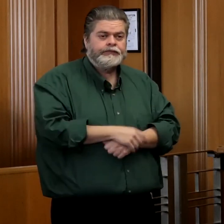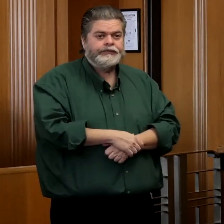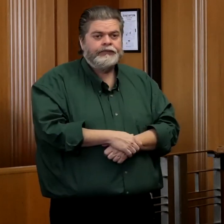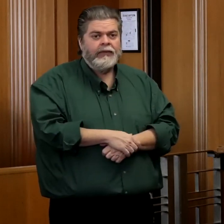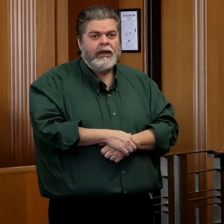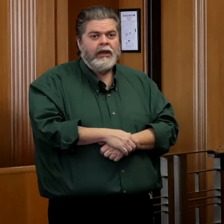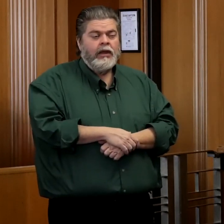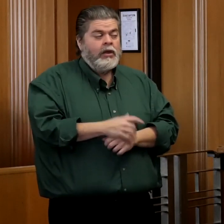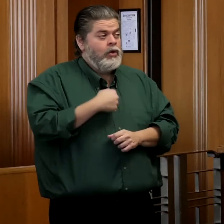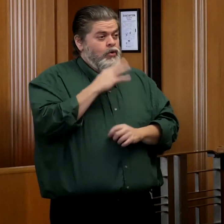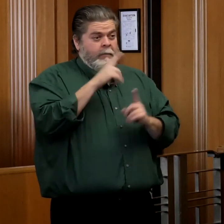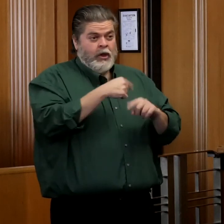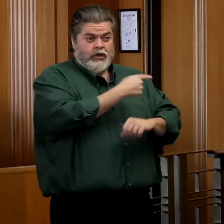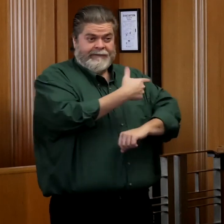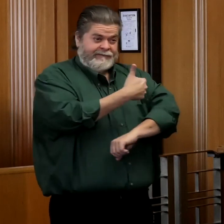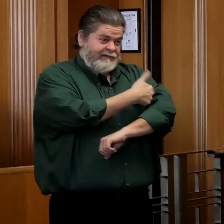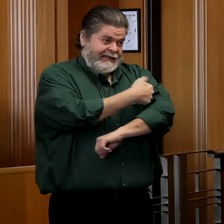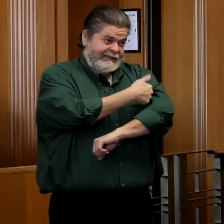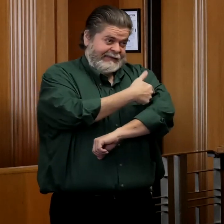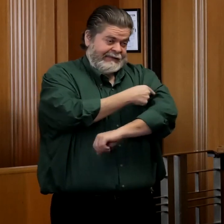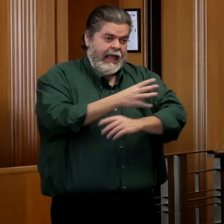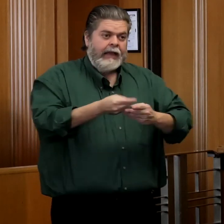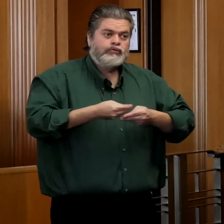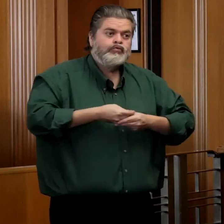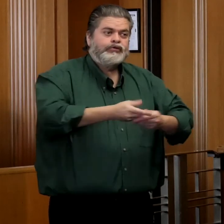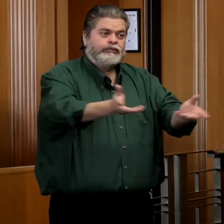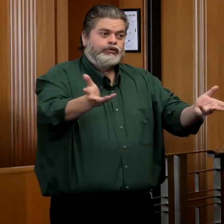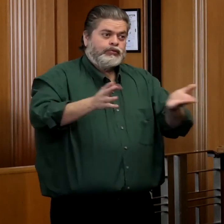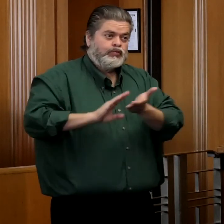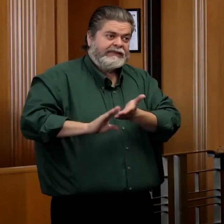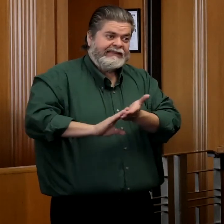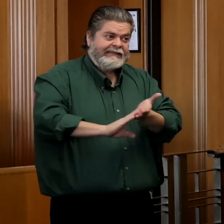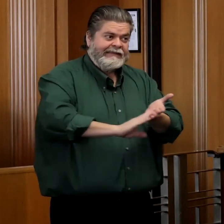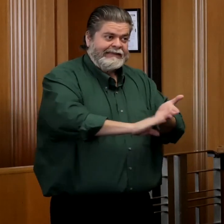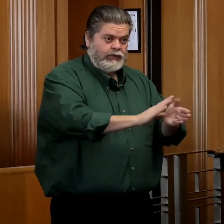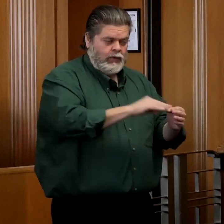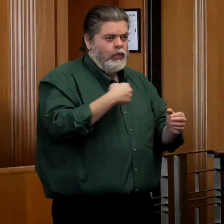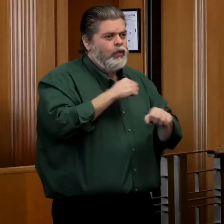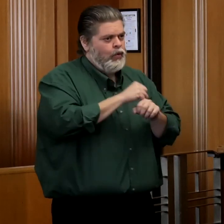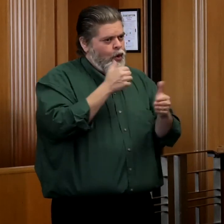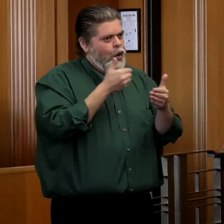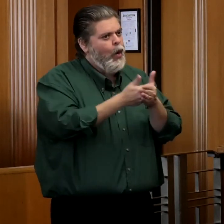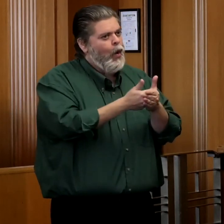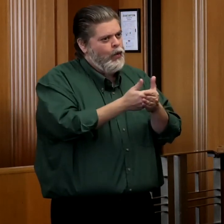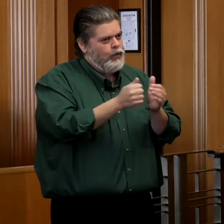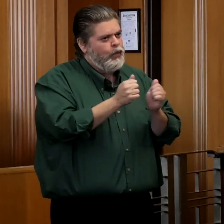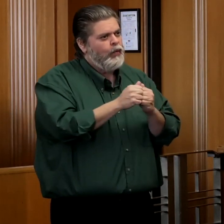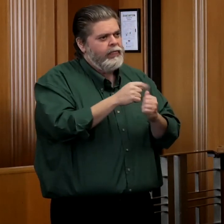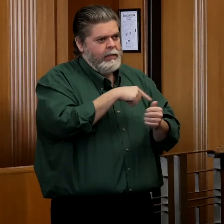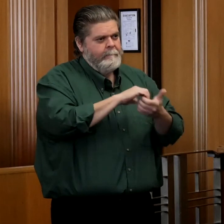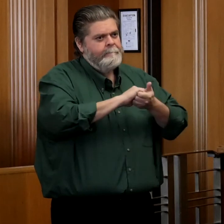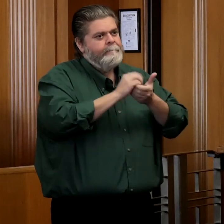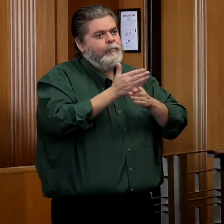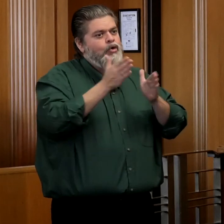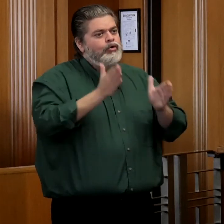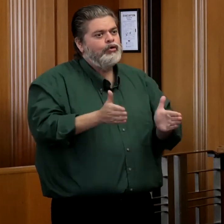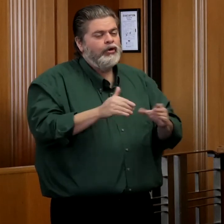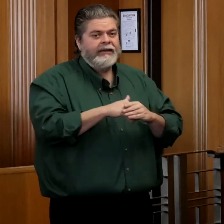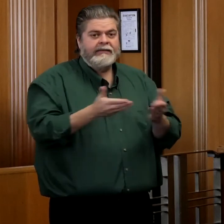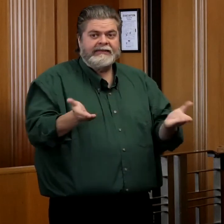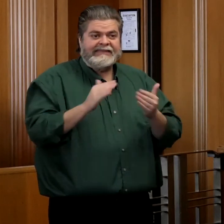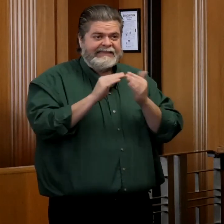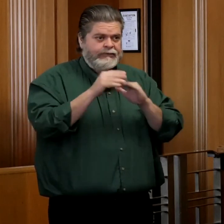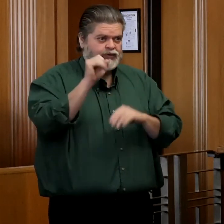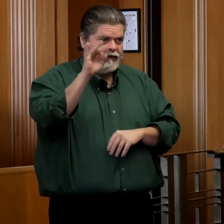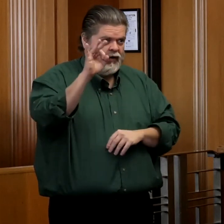Some allusion to vaccine and vaccine distribution. We, too, are working very closely with great partners in the city of Sioux Falls,